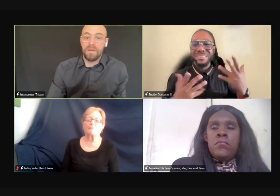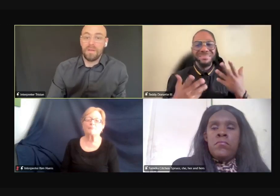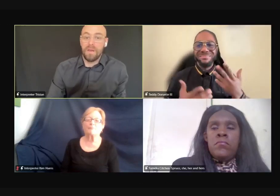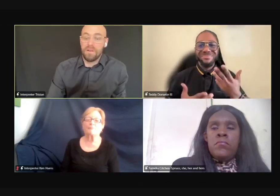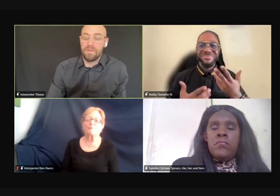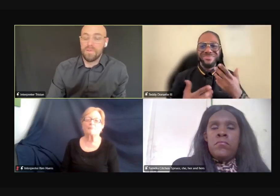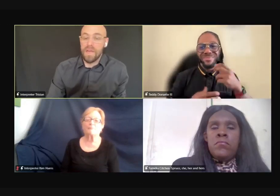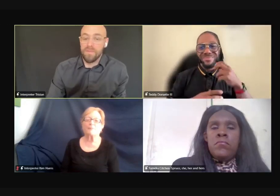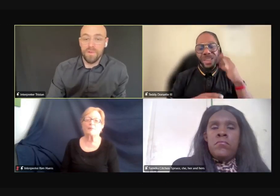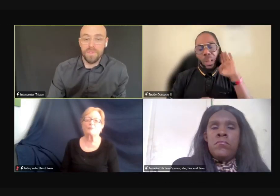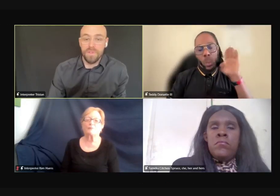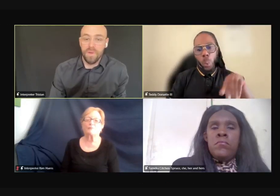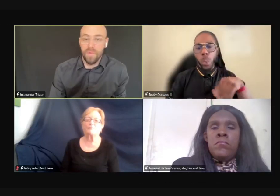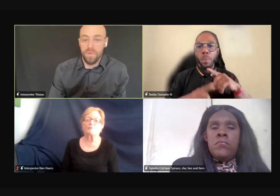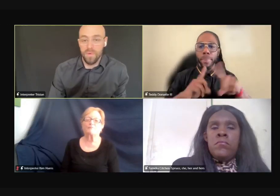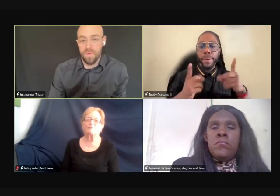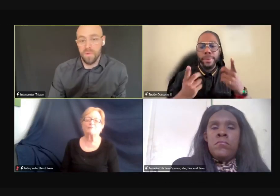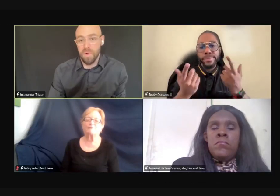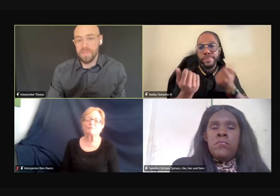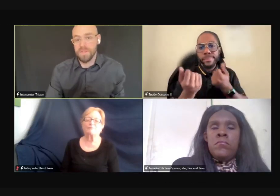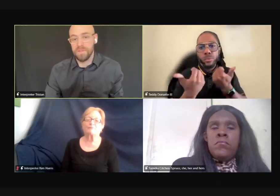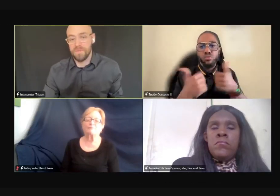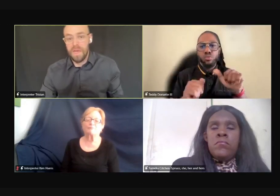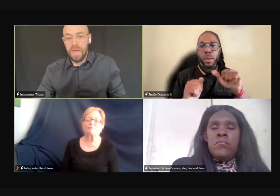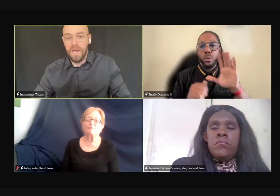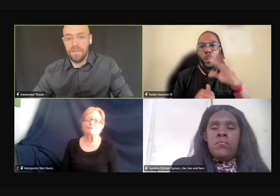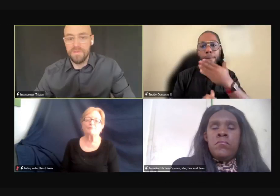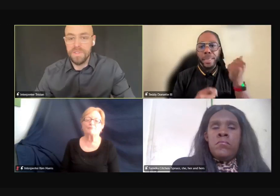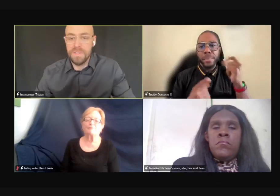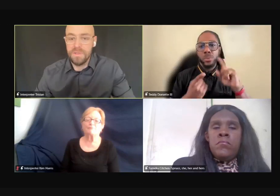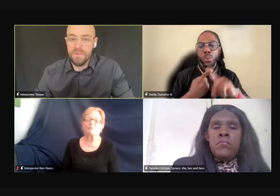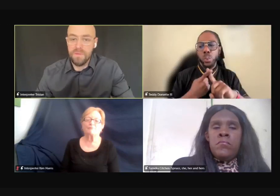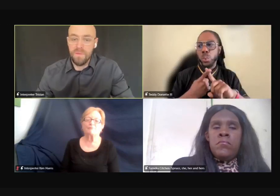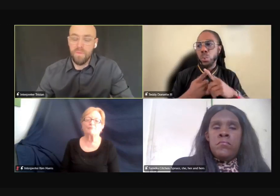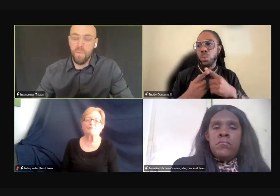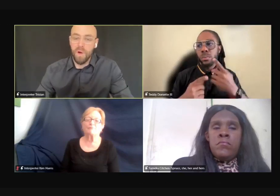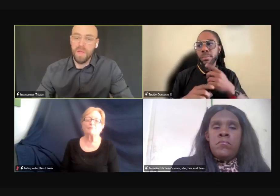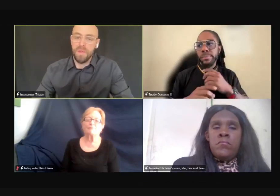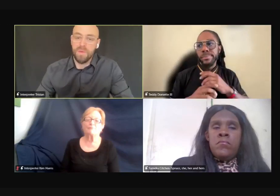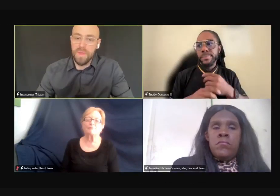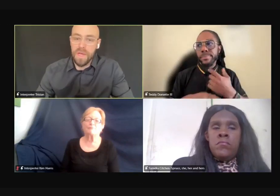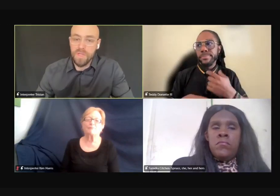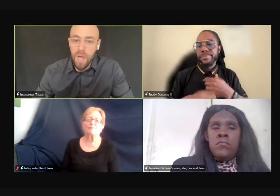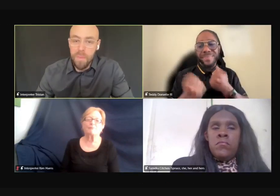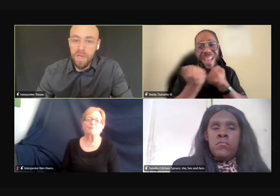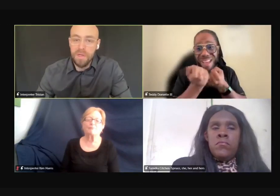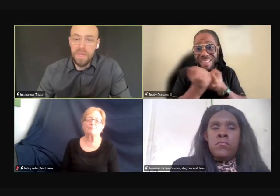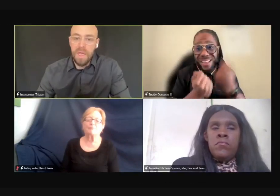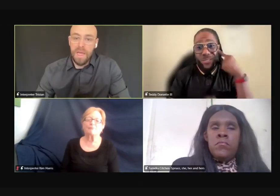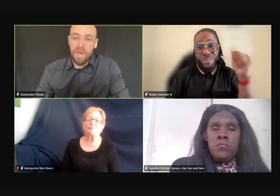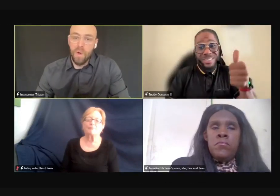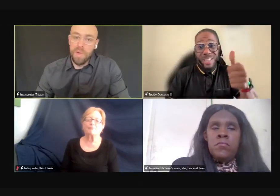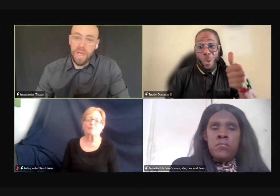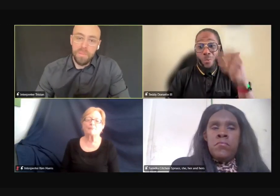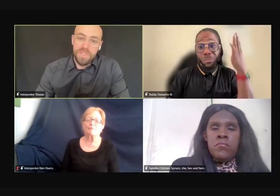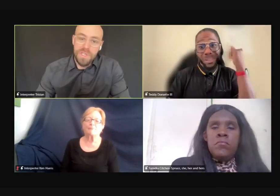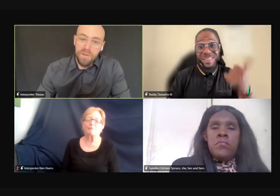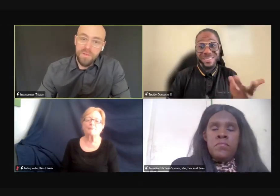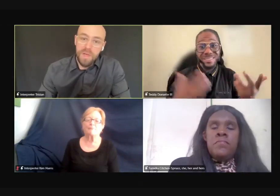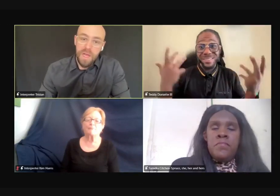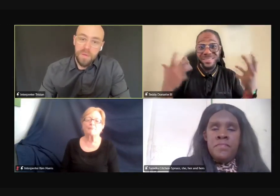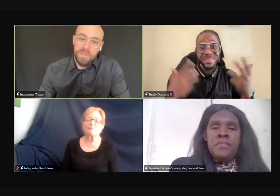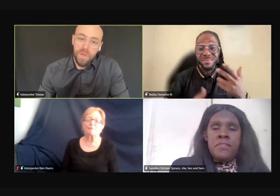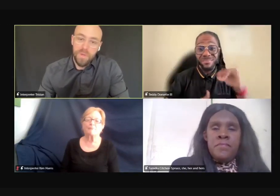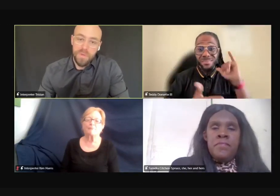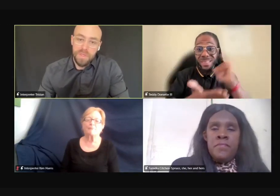a lot of effort to go through the process of kind of working through that trauma and opening up